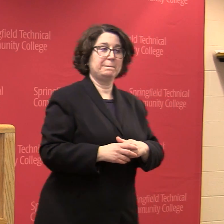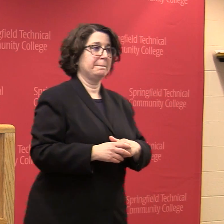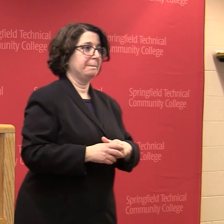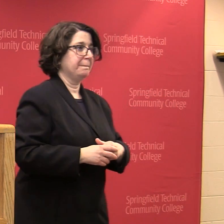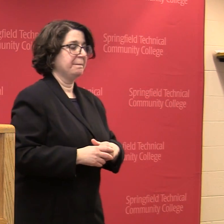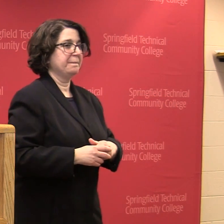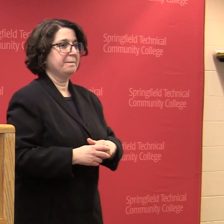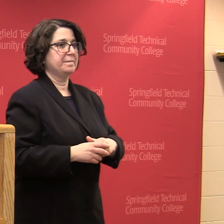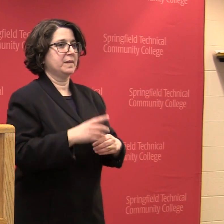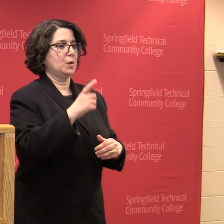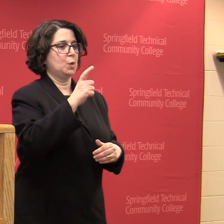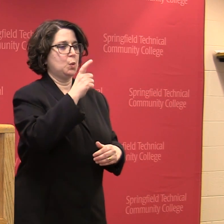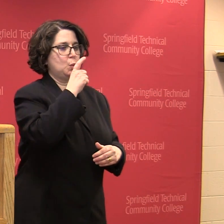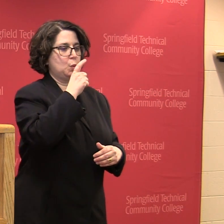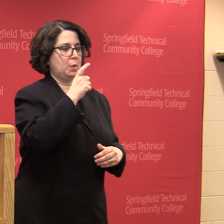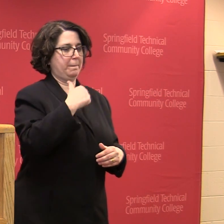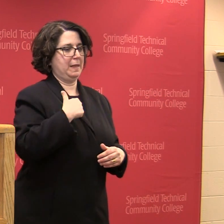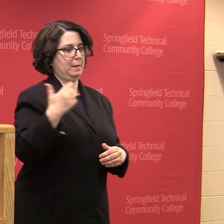Who was I?